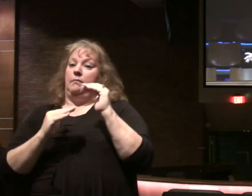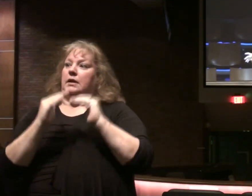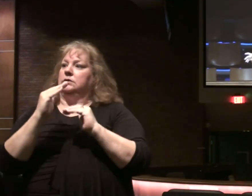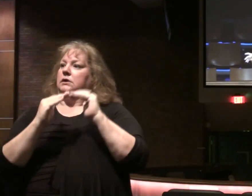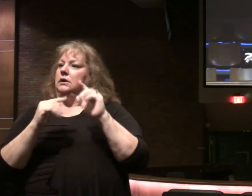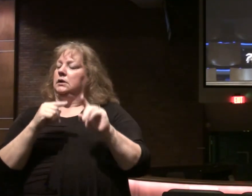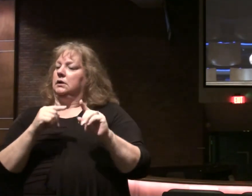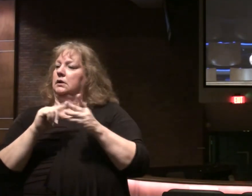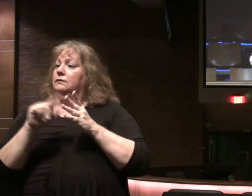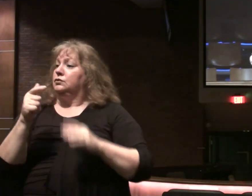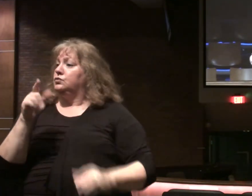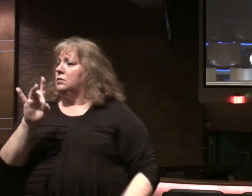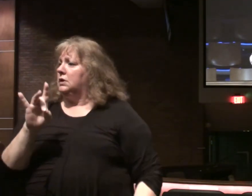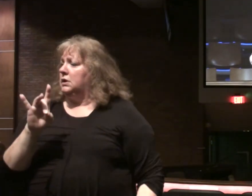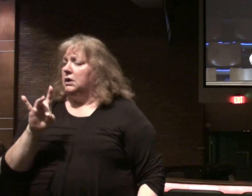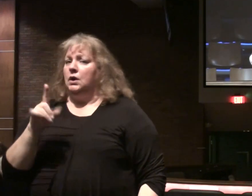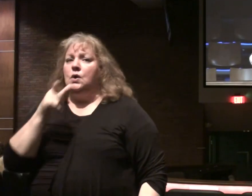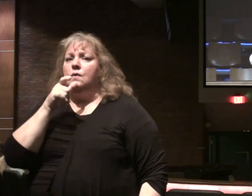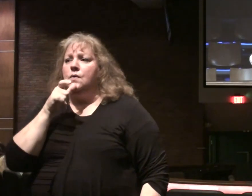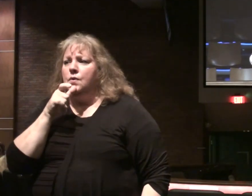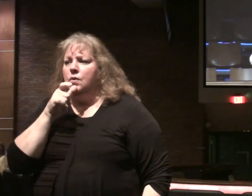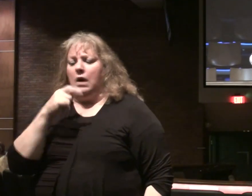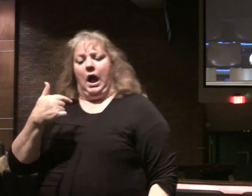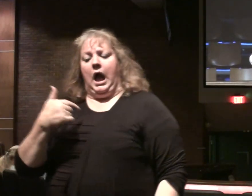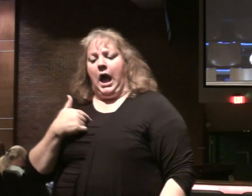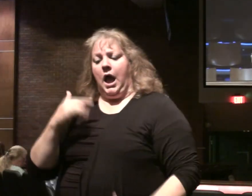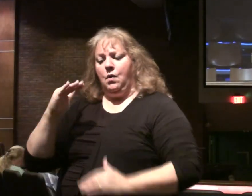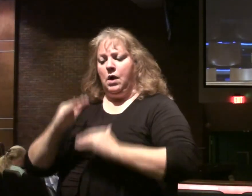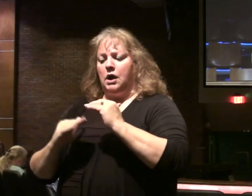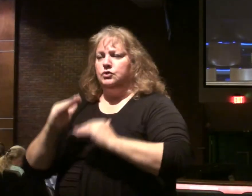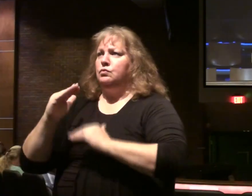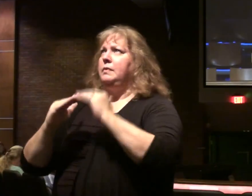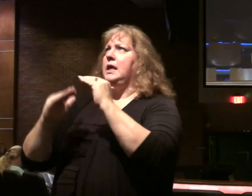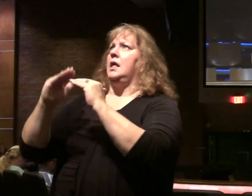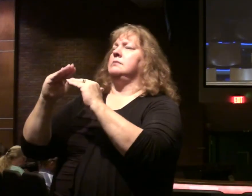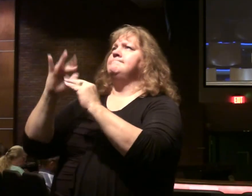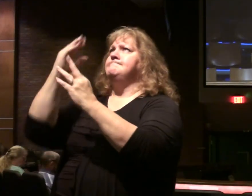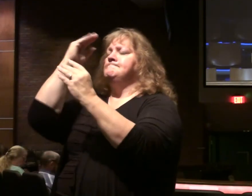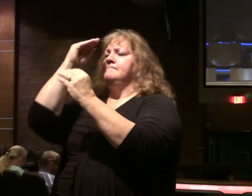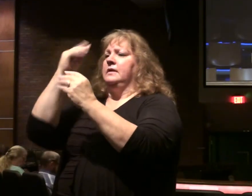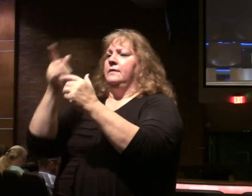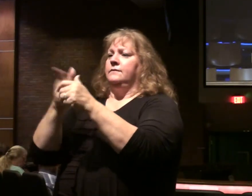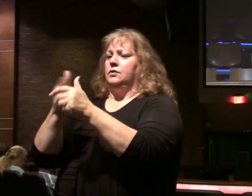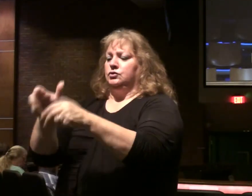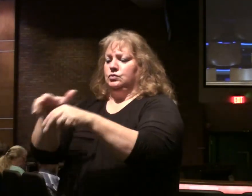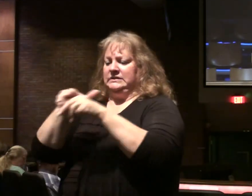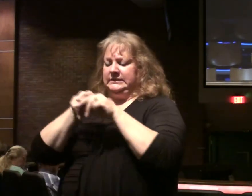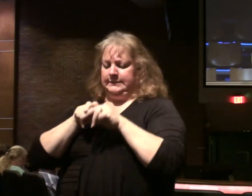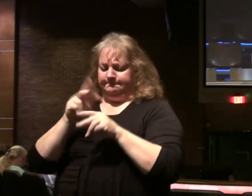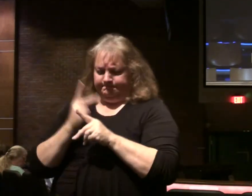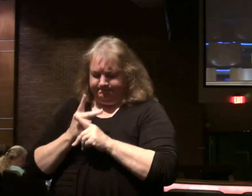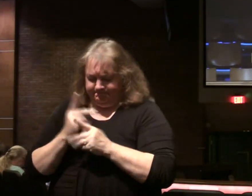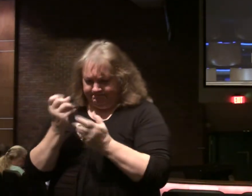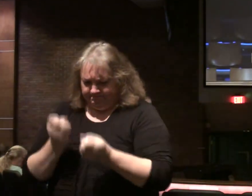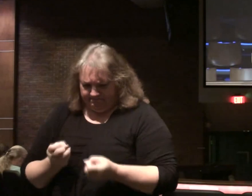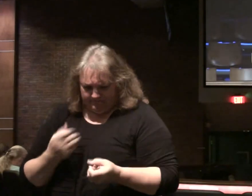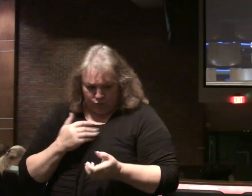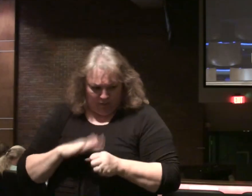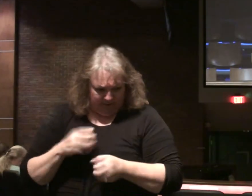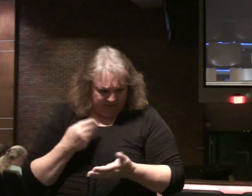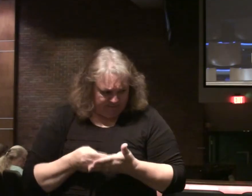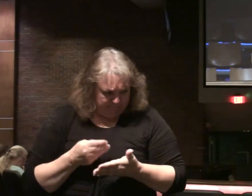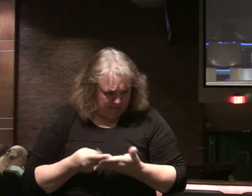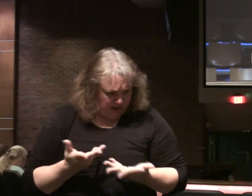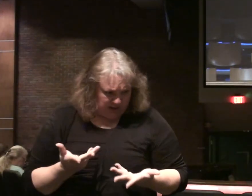He says in verse 28. For which of you. When he wants to build a tower. Does not sit down and calculate the cost. To see if he has enough to complete it. Otherwise.